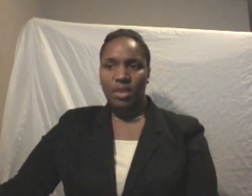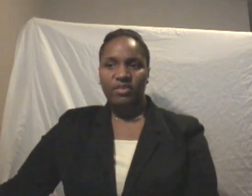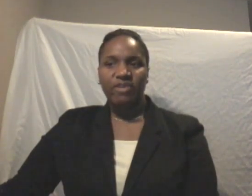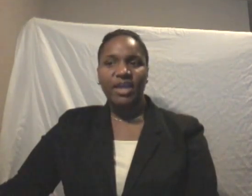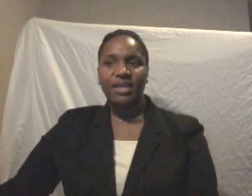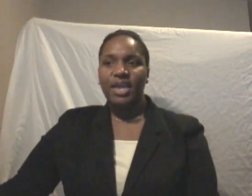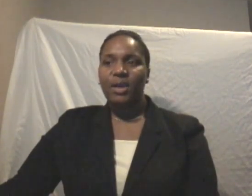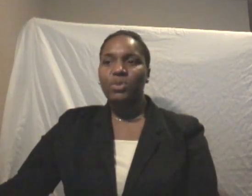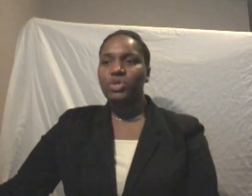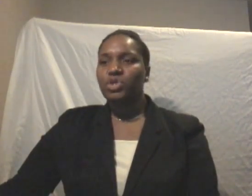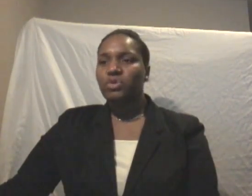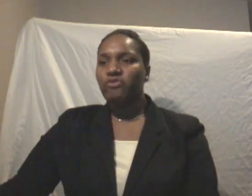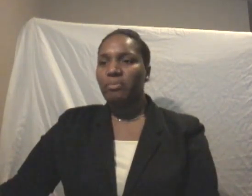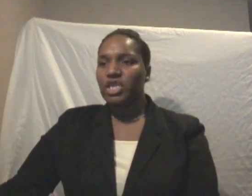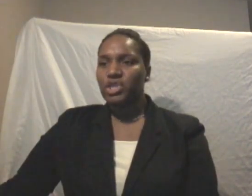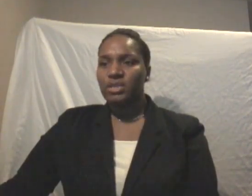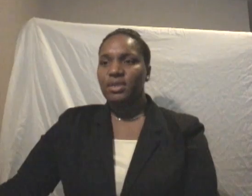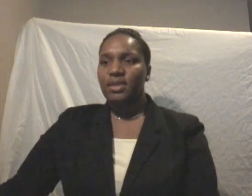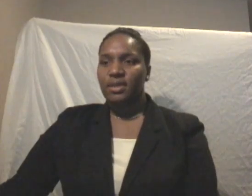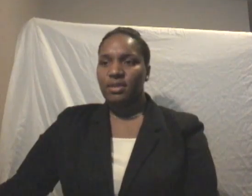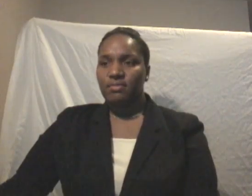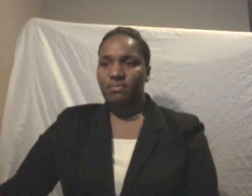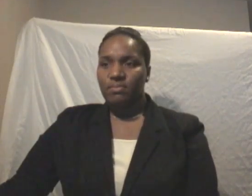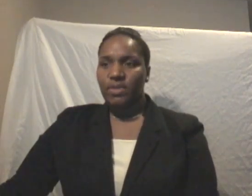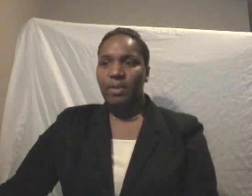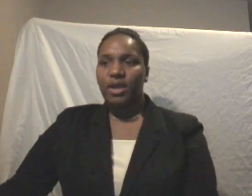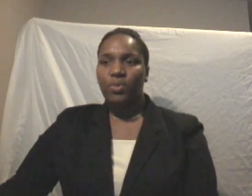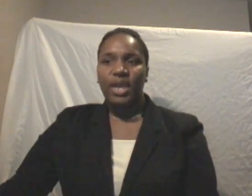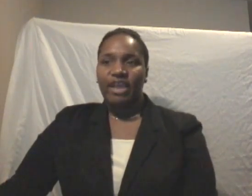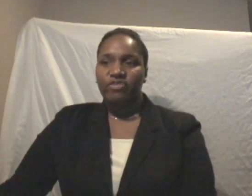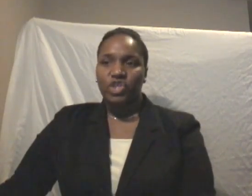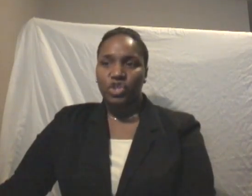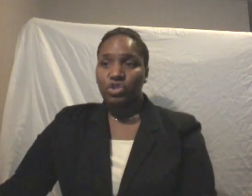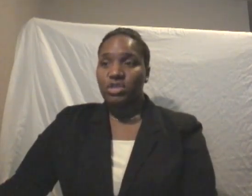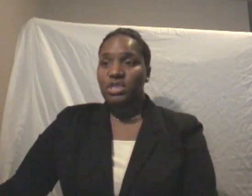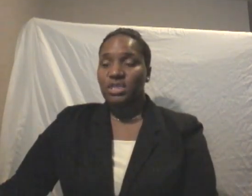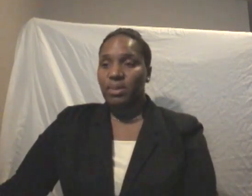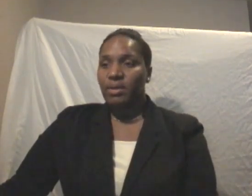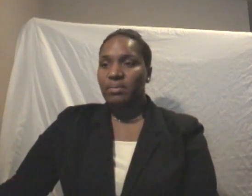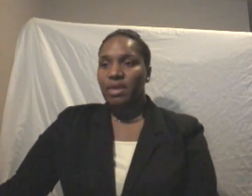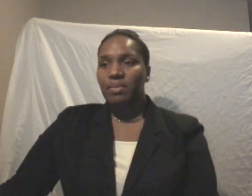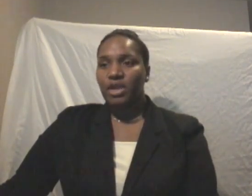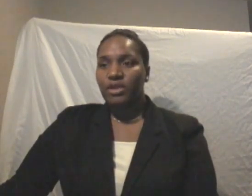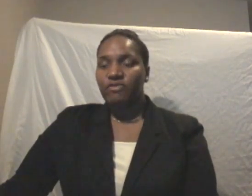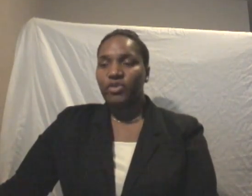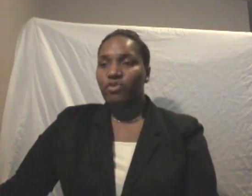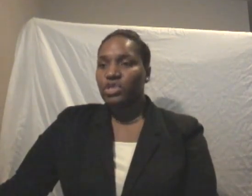Fine. I want to know general information about it. What life insurance is about? Maybe learn a few of your